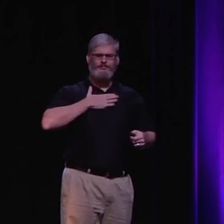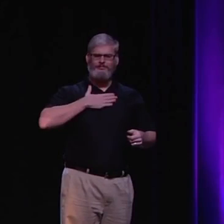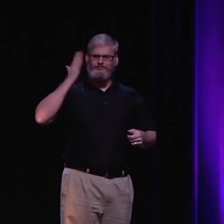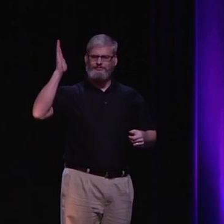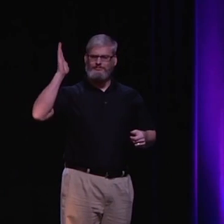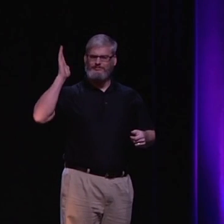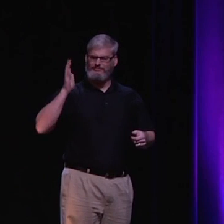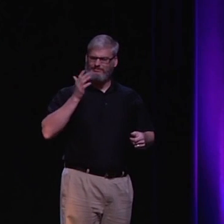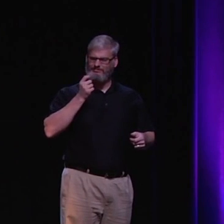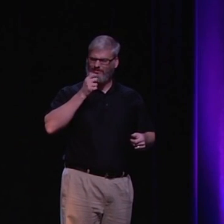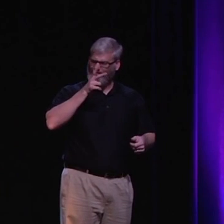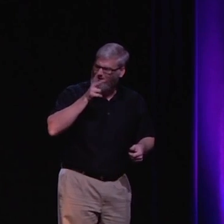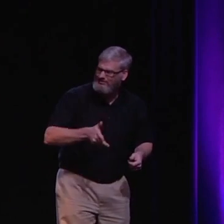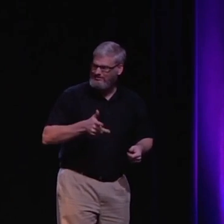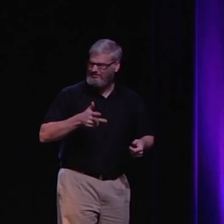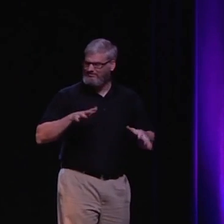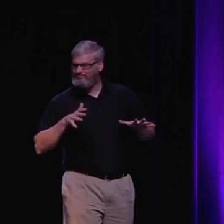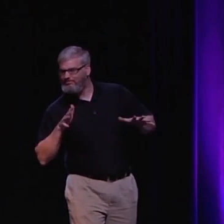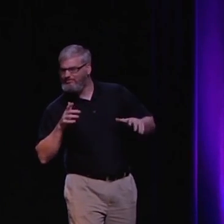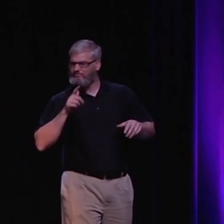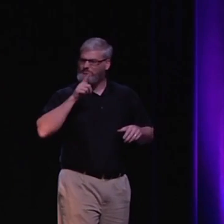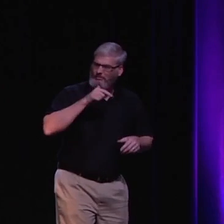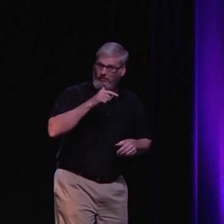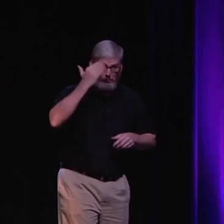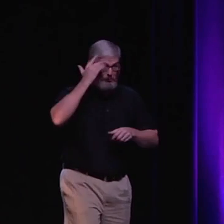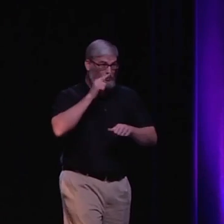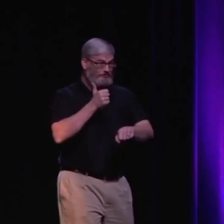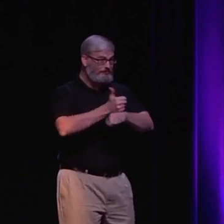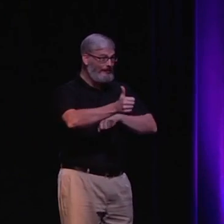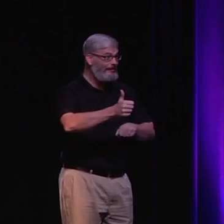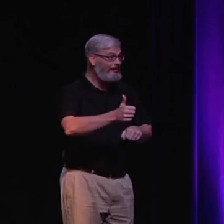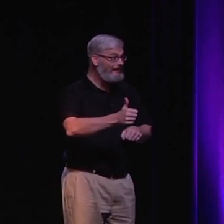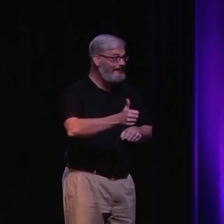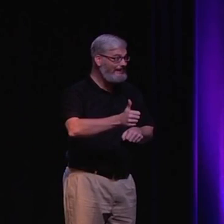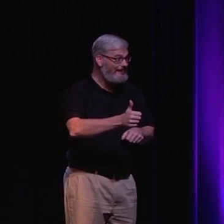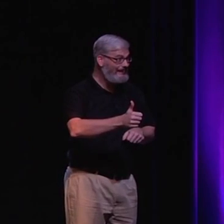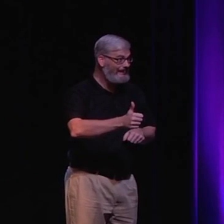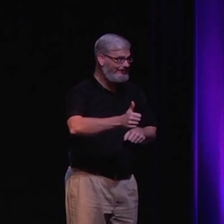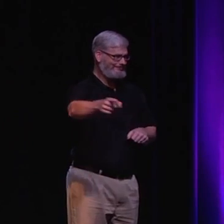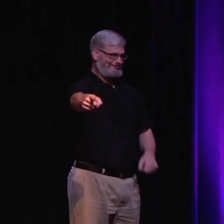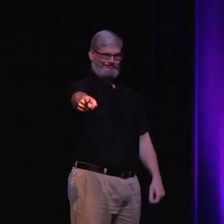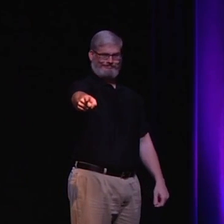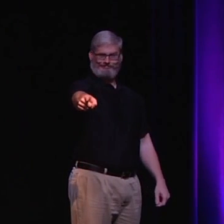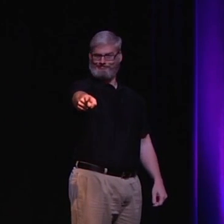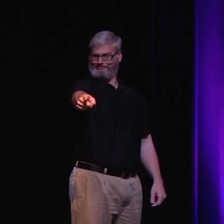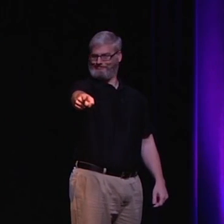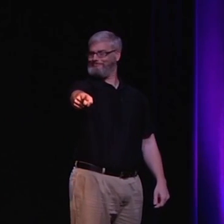So, remember, if during my speech at any time it is maybe some stuttering or it's not accurate information, you know who to